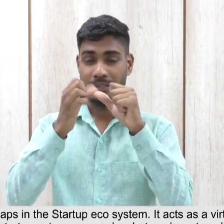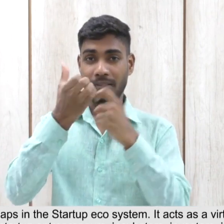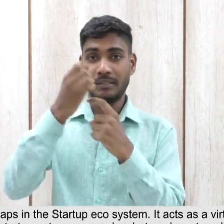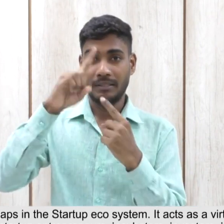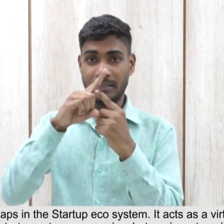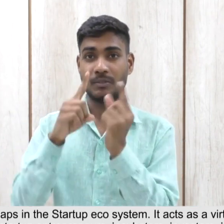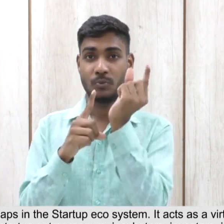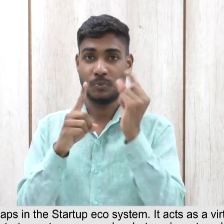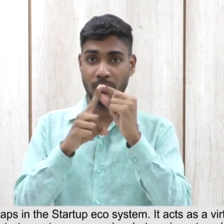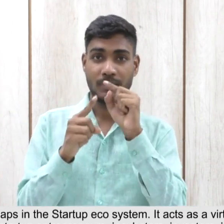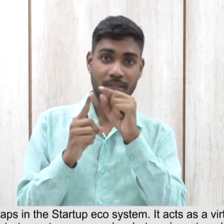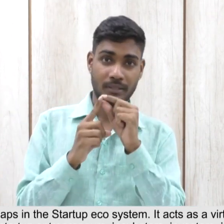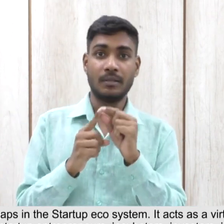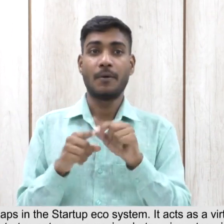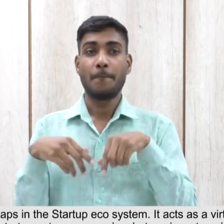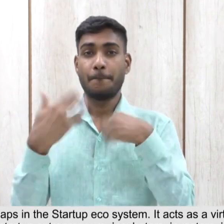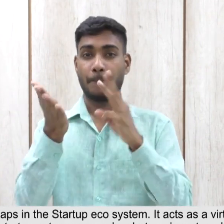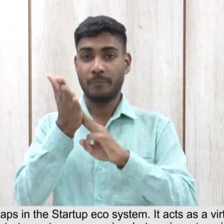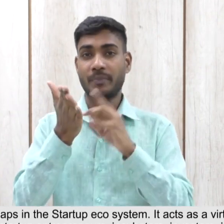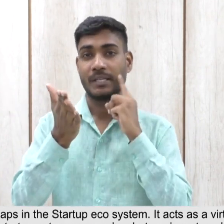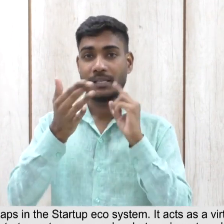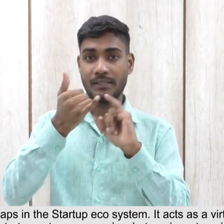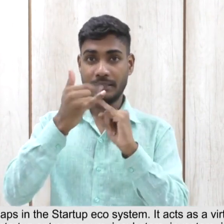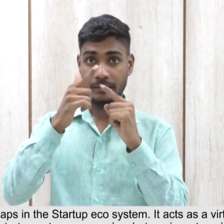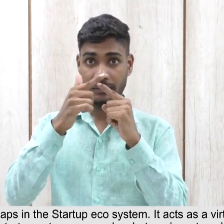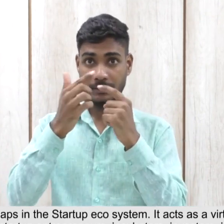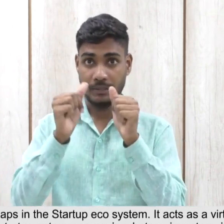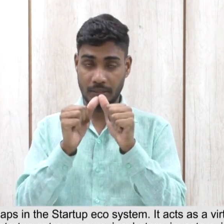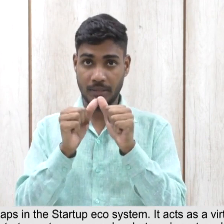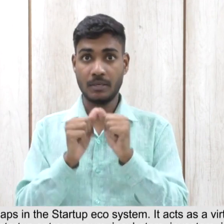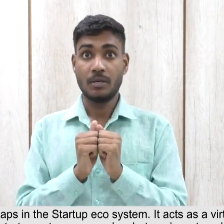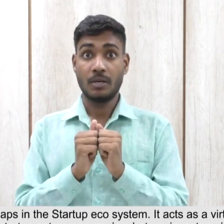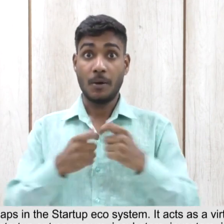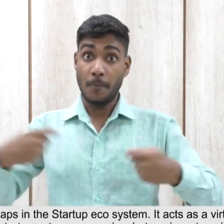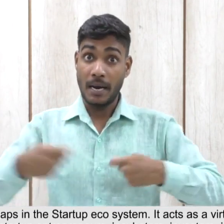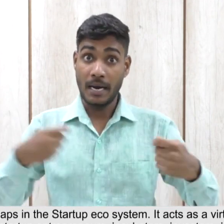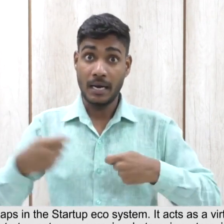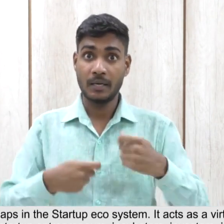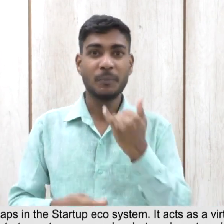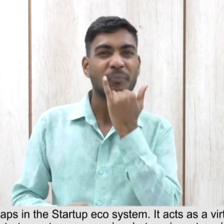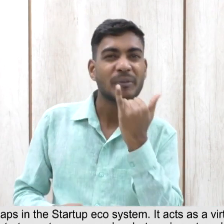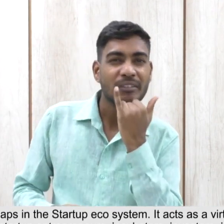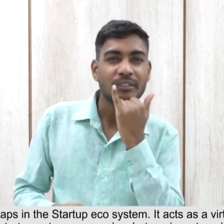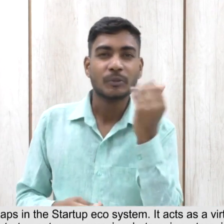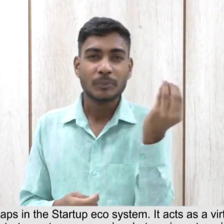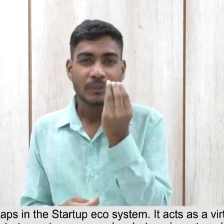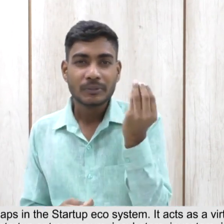address the gaps in the start-up ecosystem. It acts as a virtual platform to bring together all